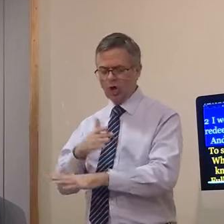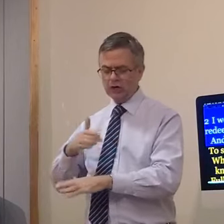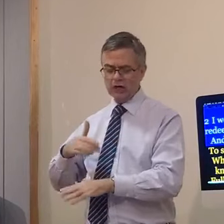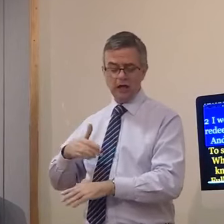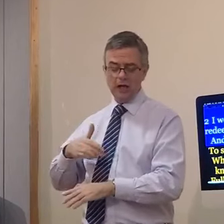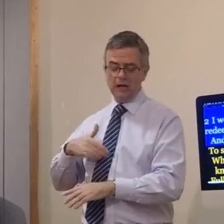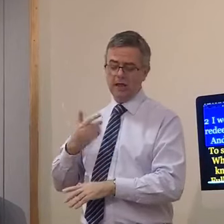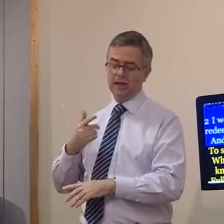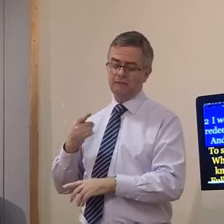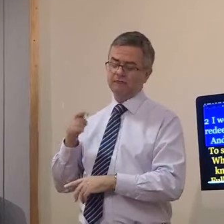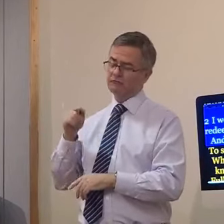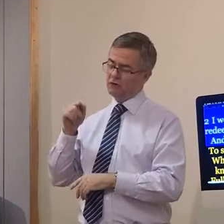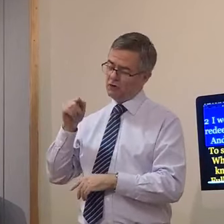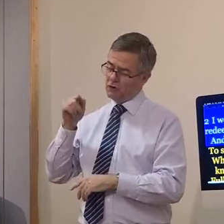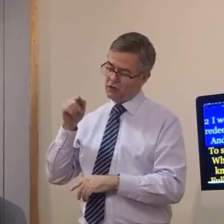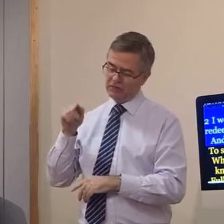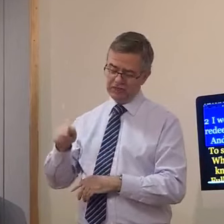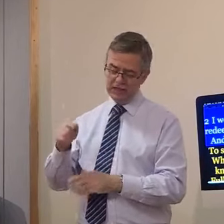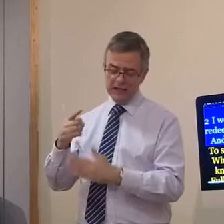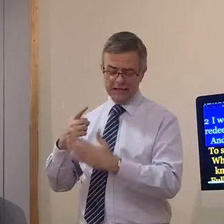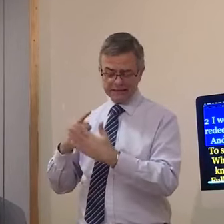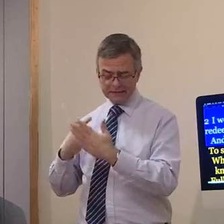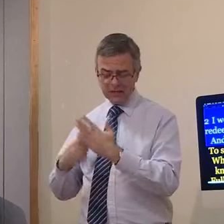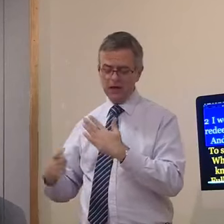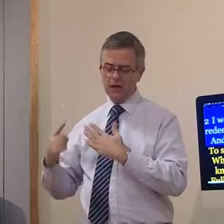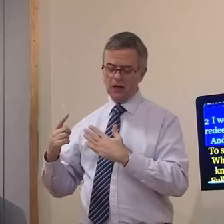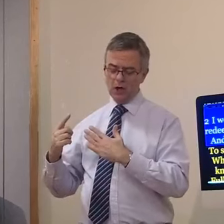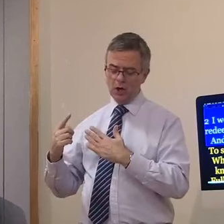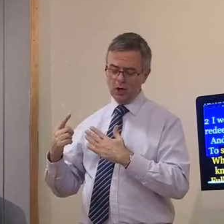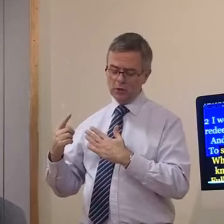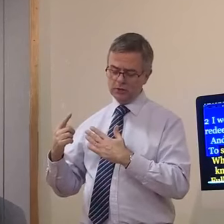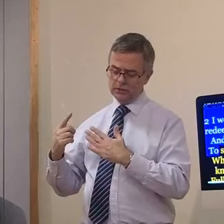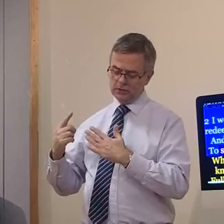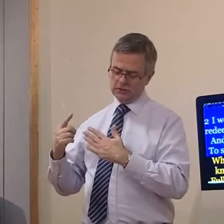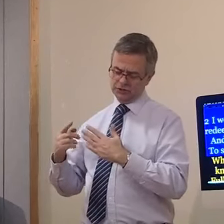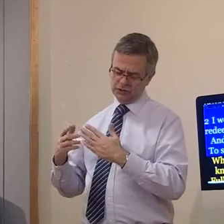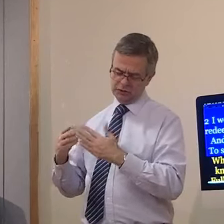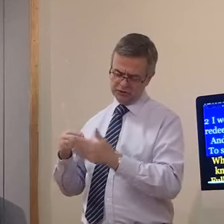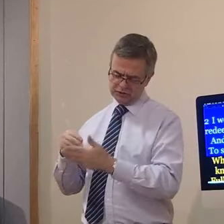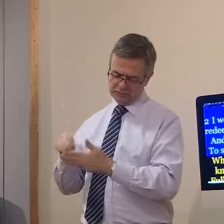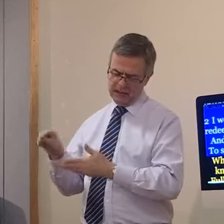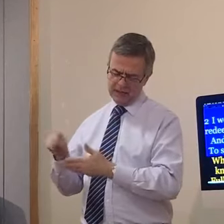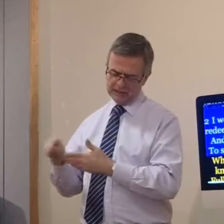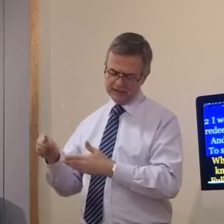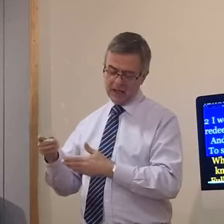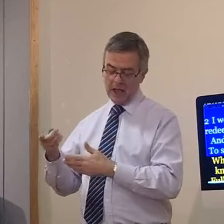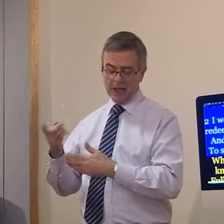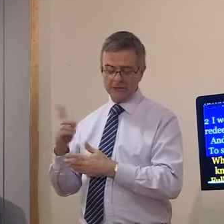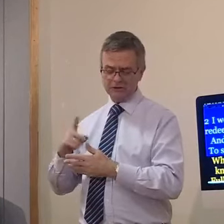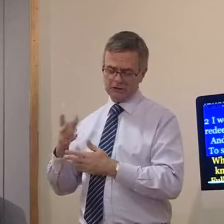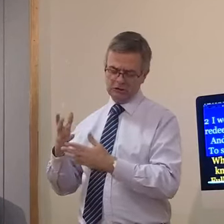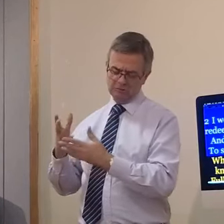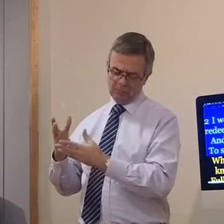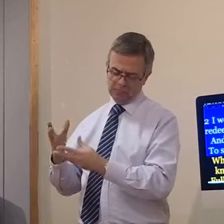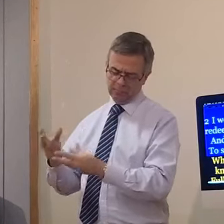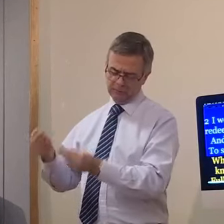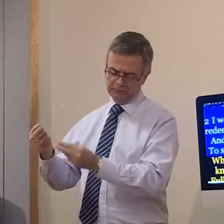have lived for their sorrow to stand and to be